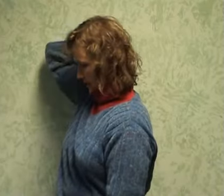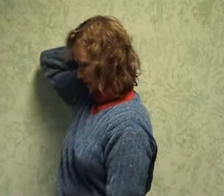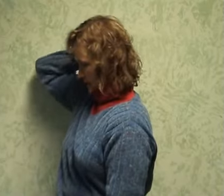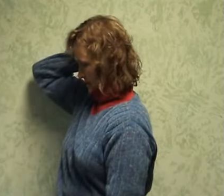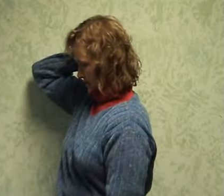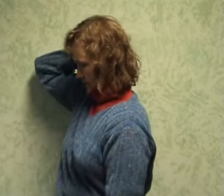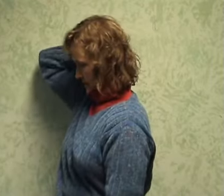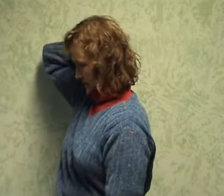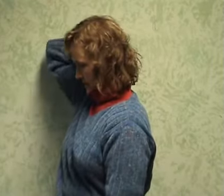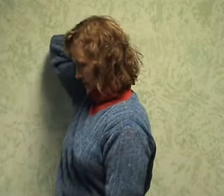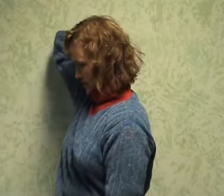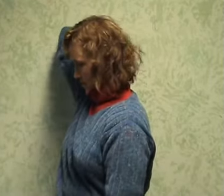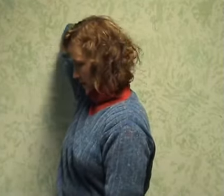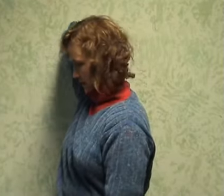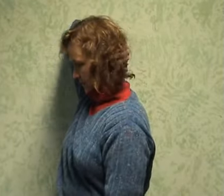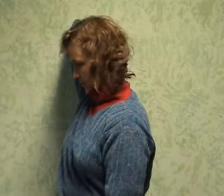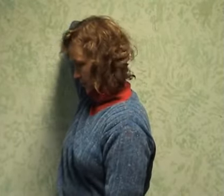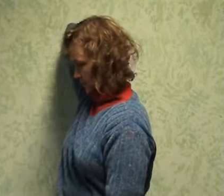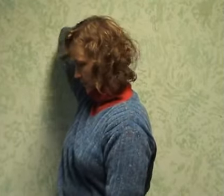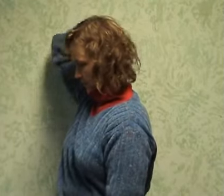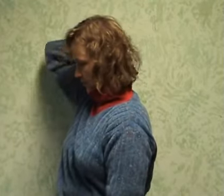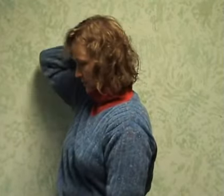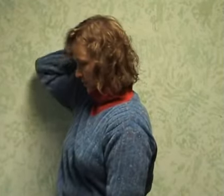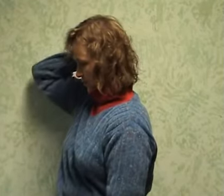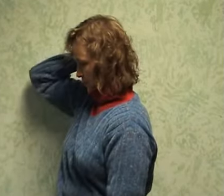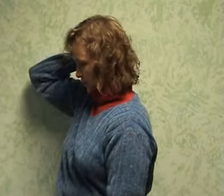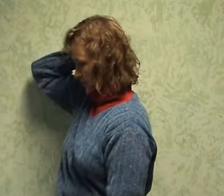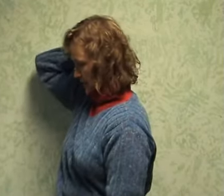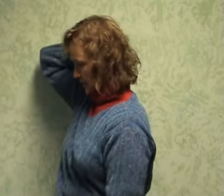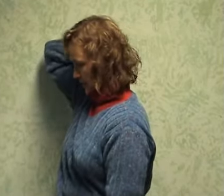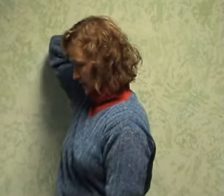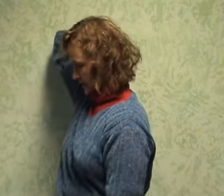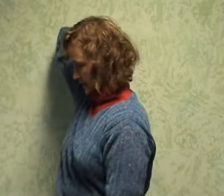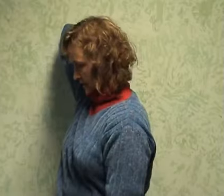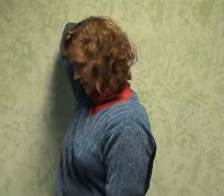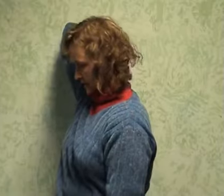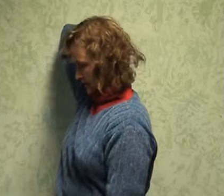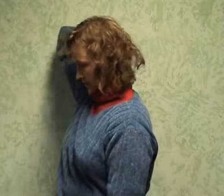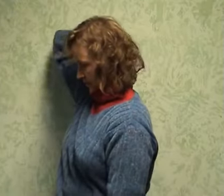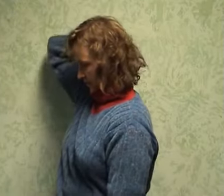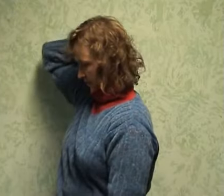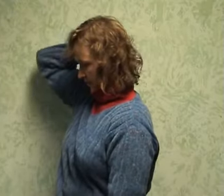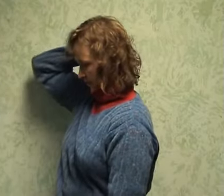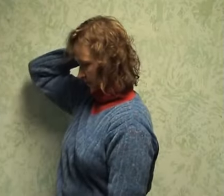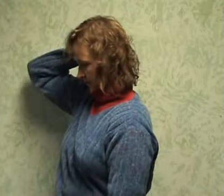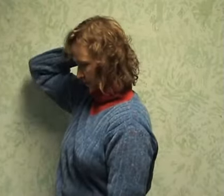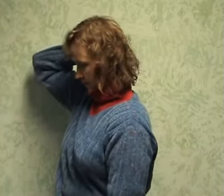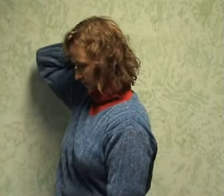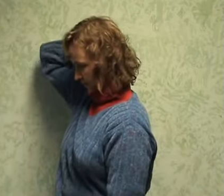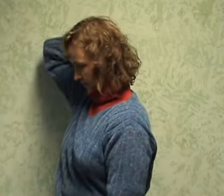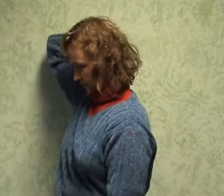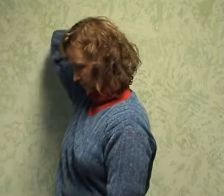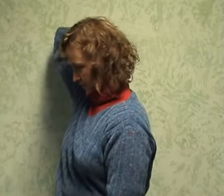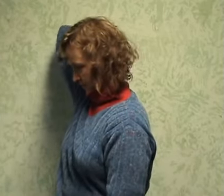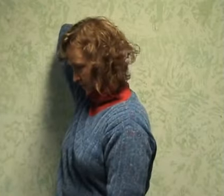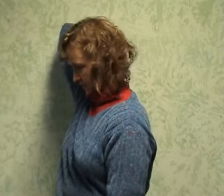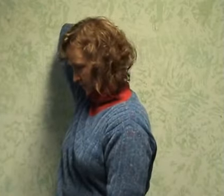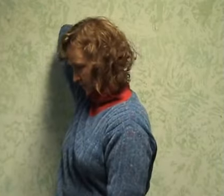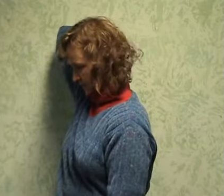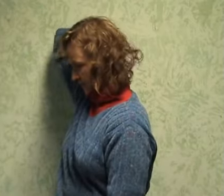the base of where your skull meets your spine for